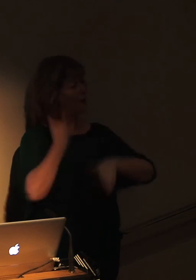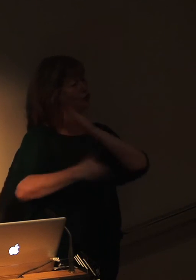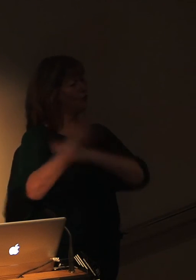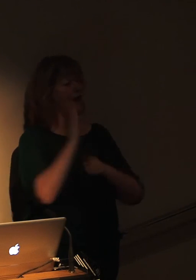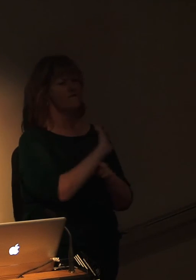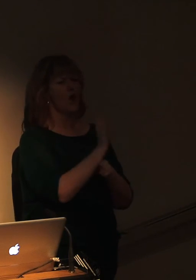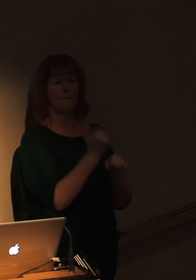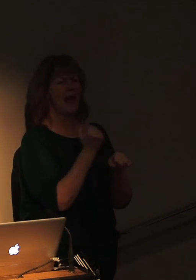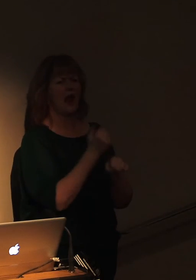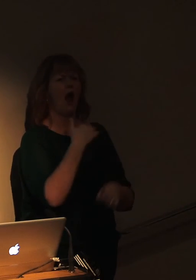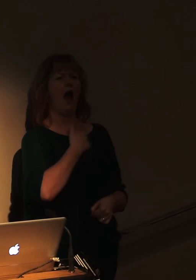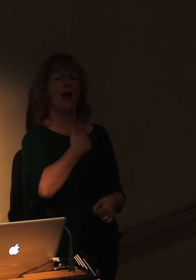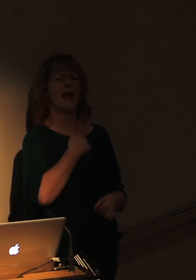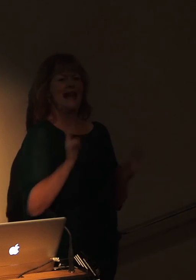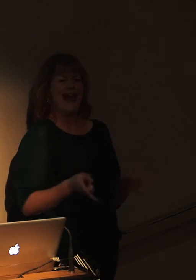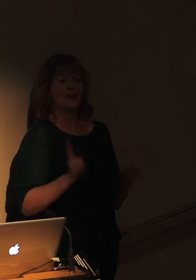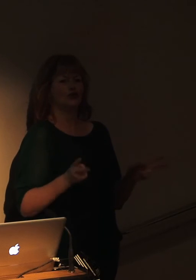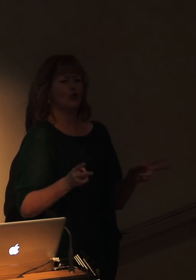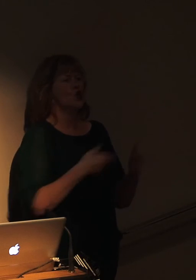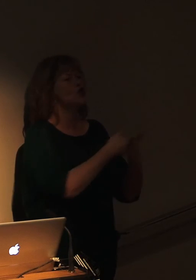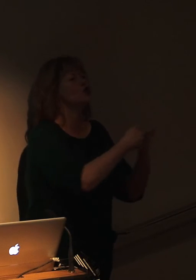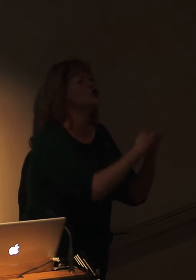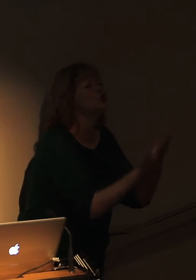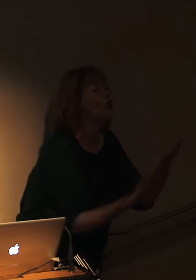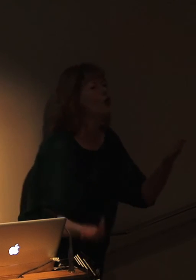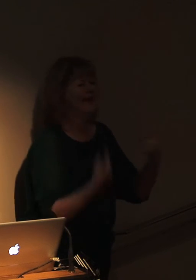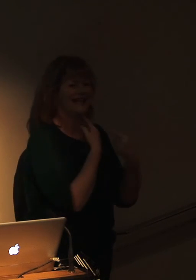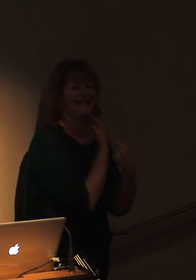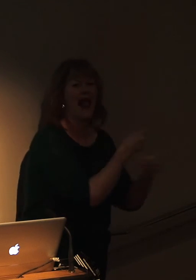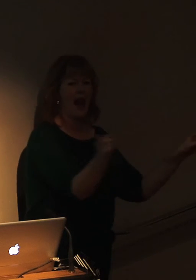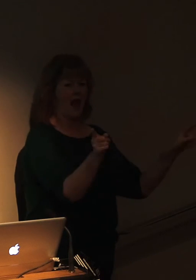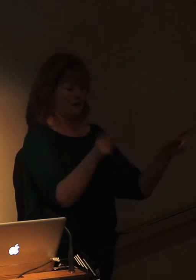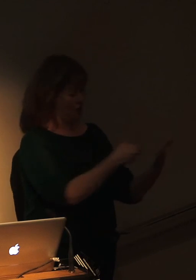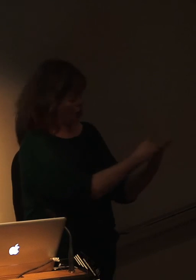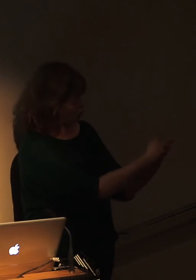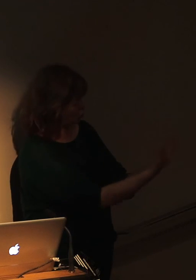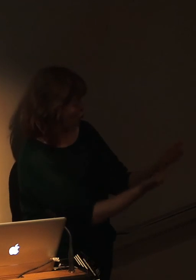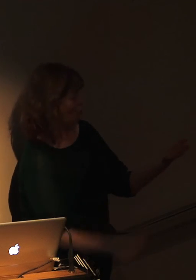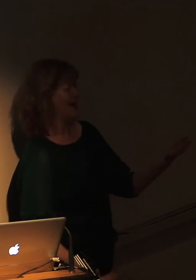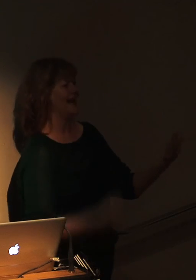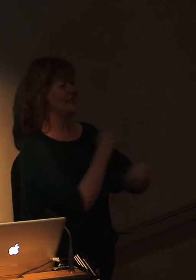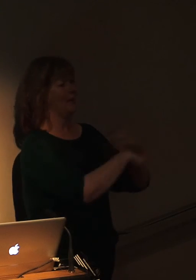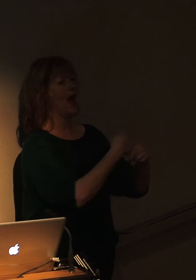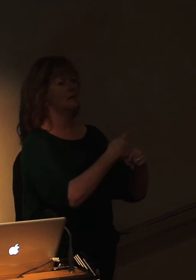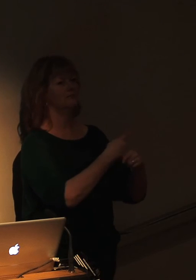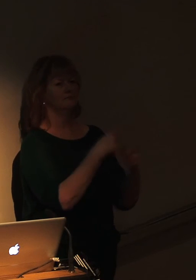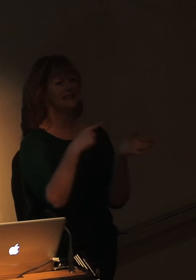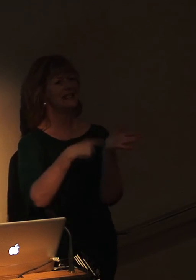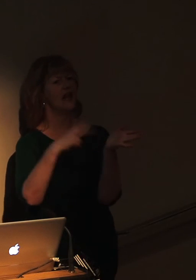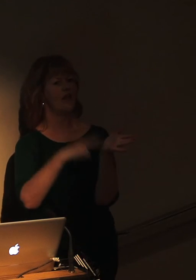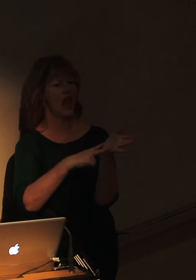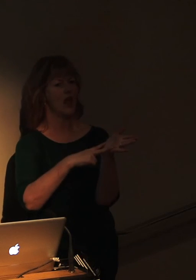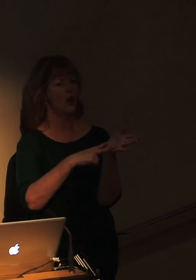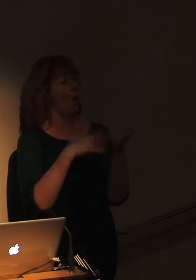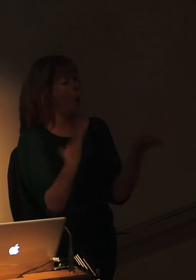storyteller. And story has absolutely everything to do with what you do when you make television. And story